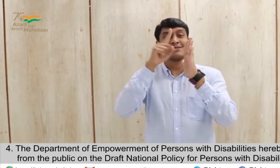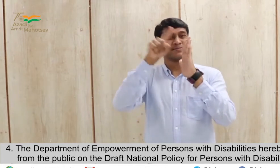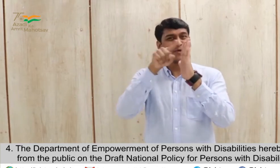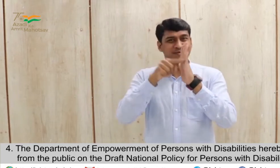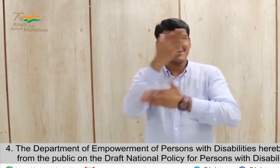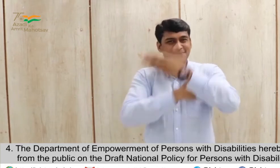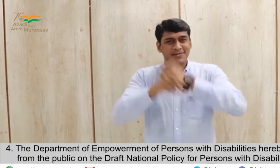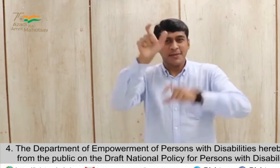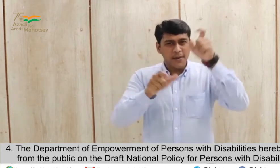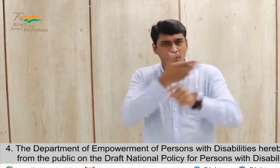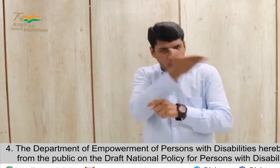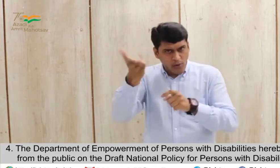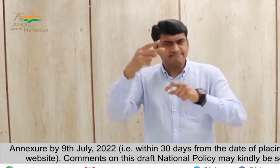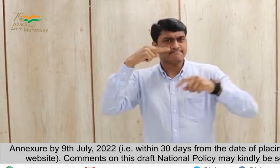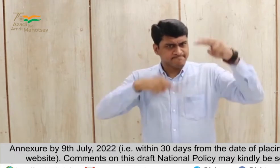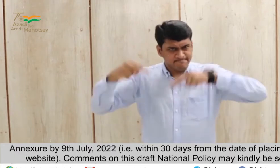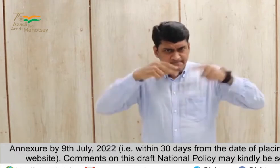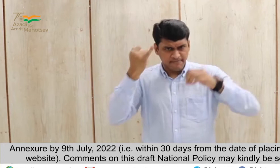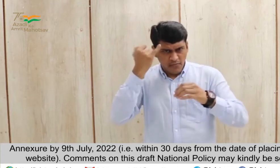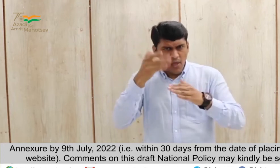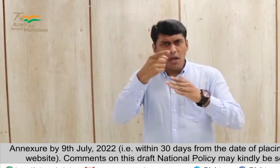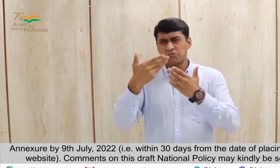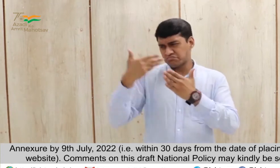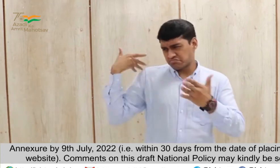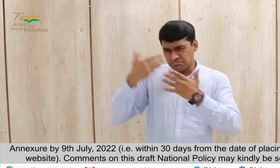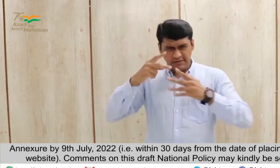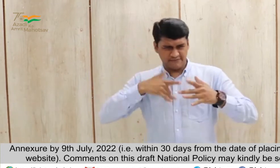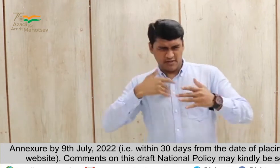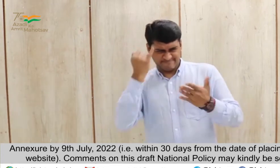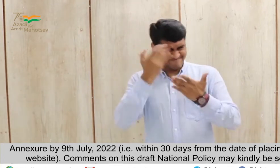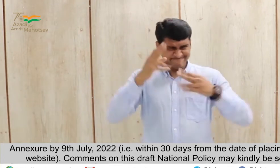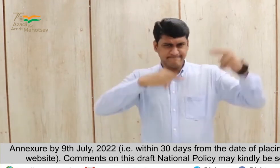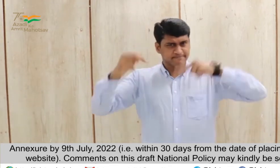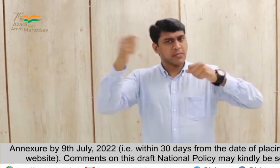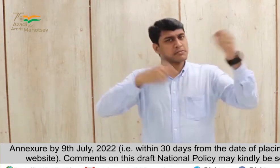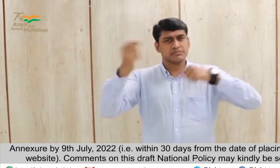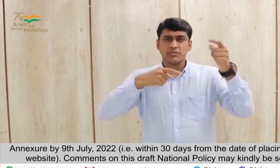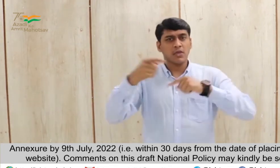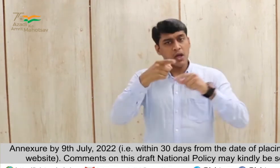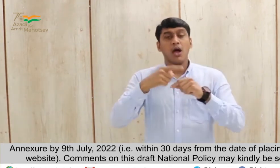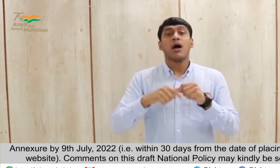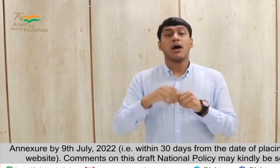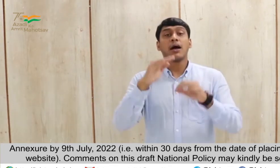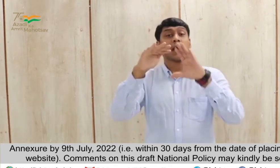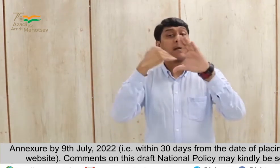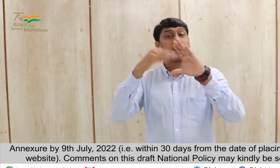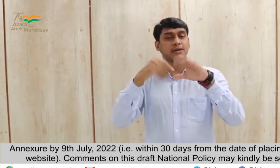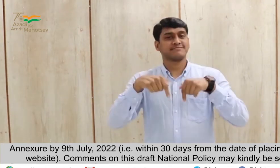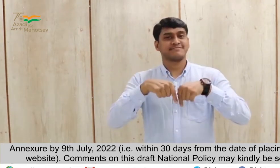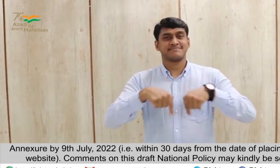persons with disabilities as placed at annexure by 9th July 2022. Commence on this draft national policy may kindly be sent by